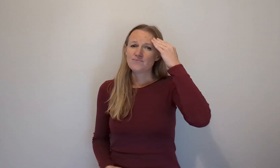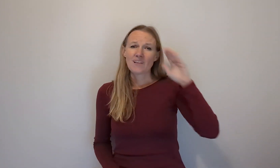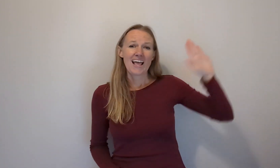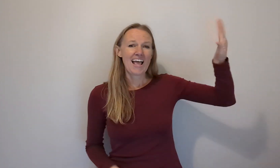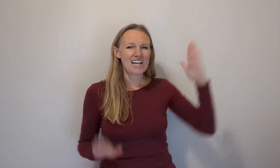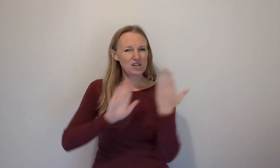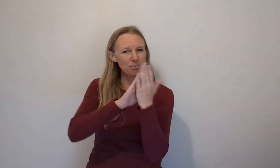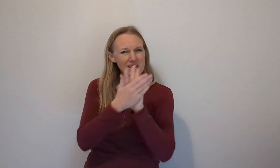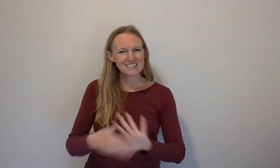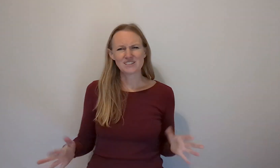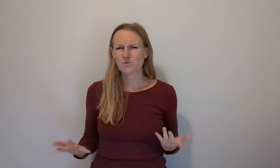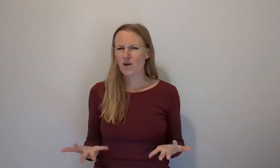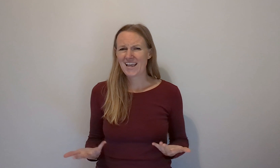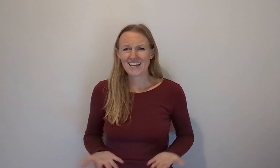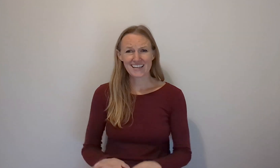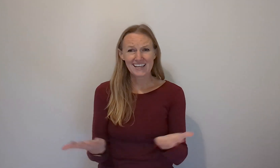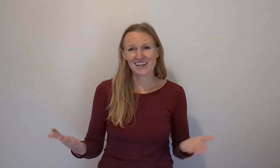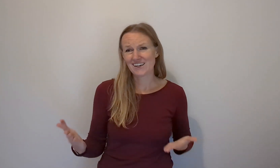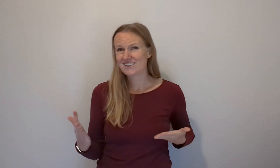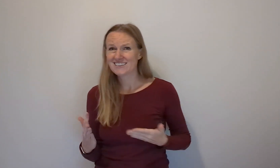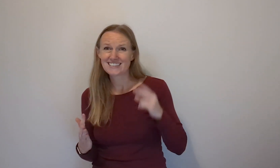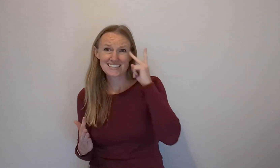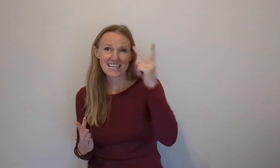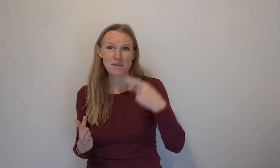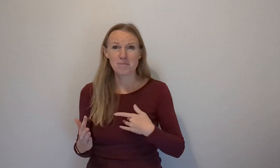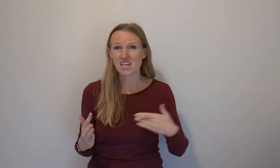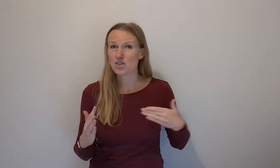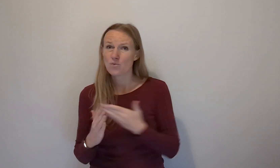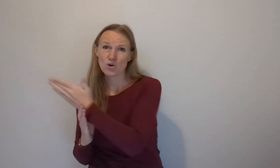And Your peace was waiting here to see me through